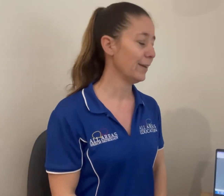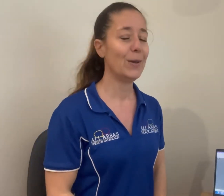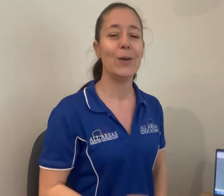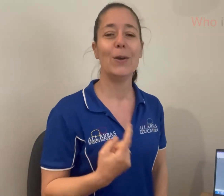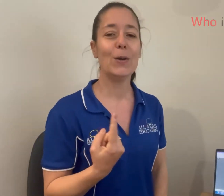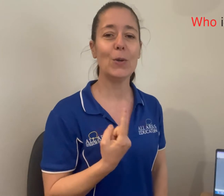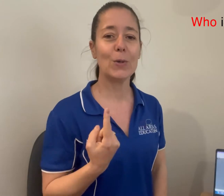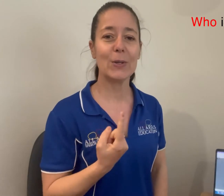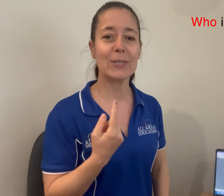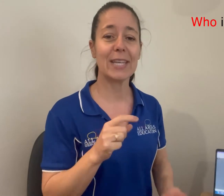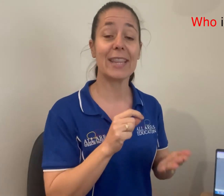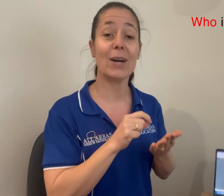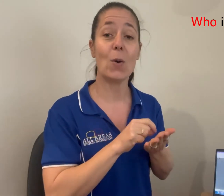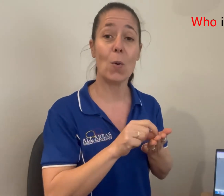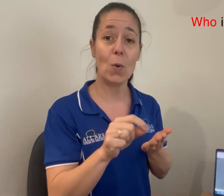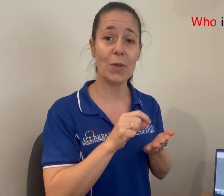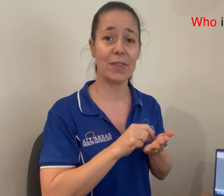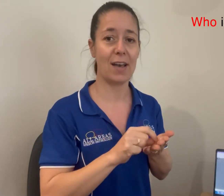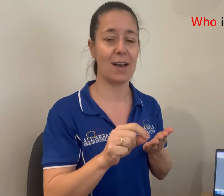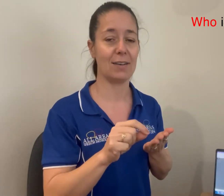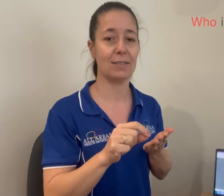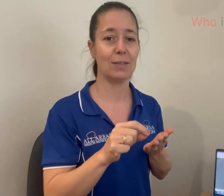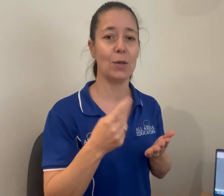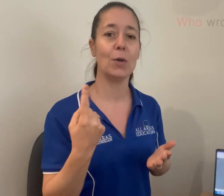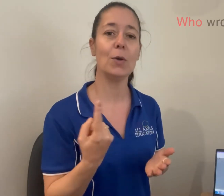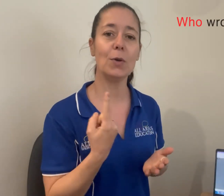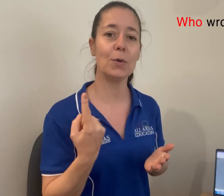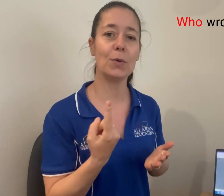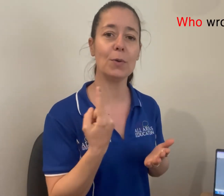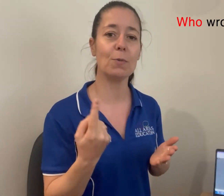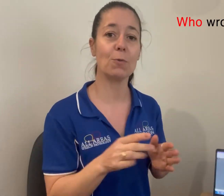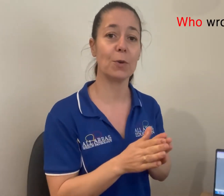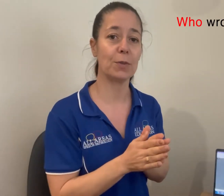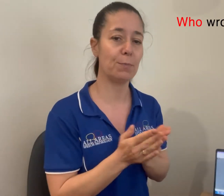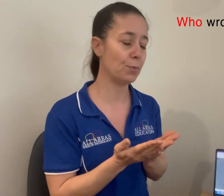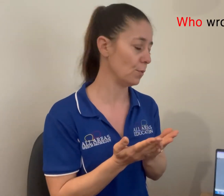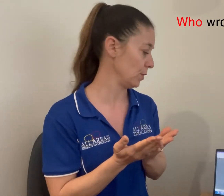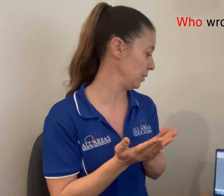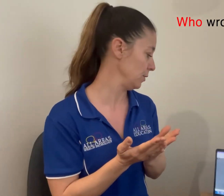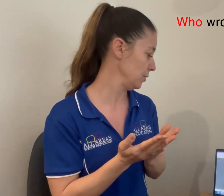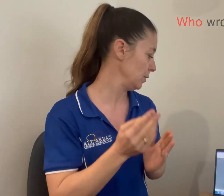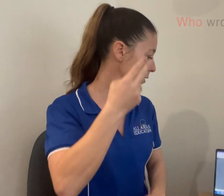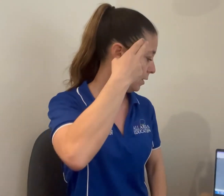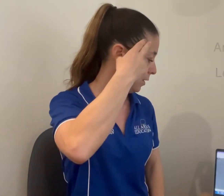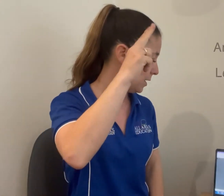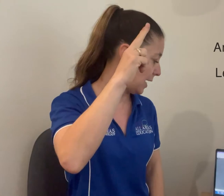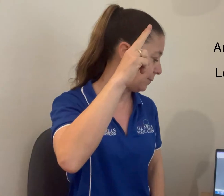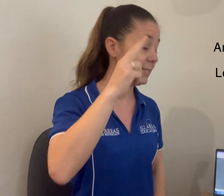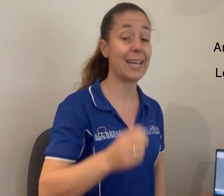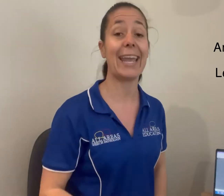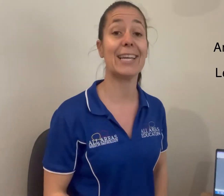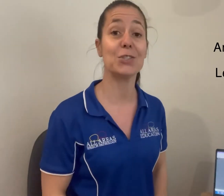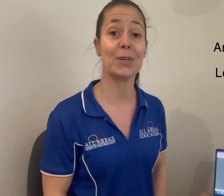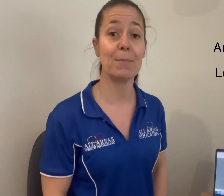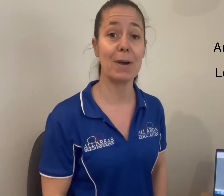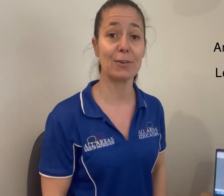Who's the author? Who wrote the book? Her name is Andrea Murray.